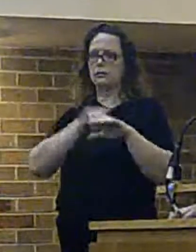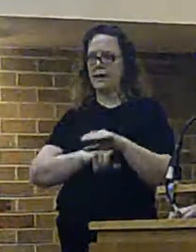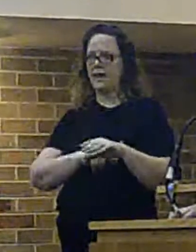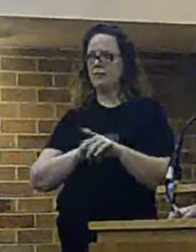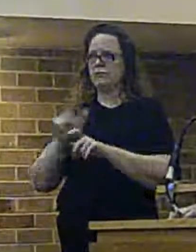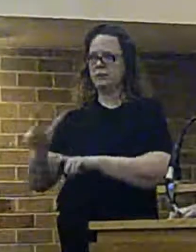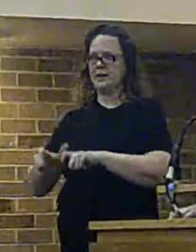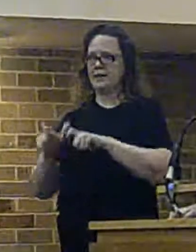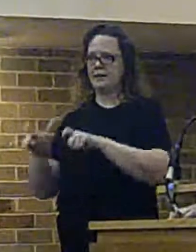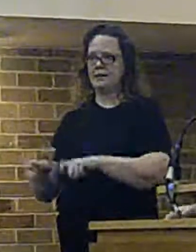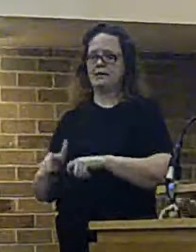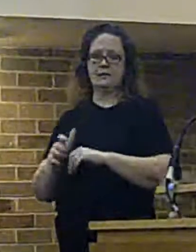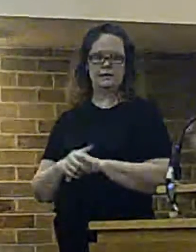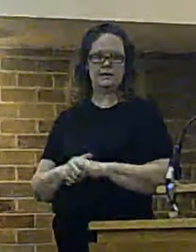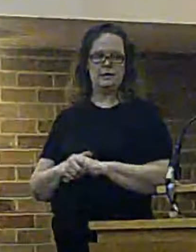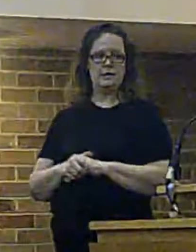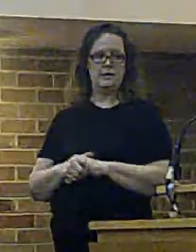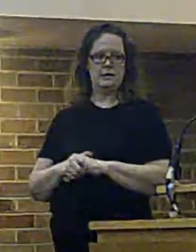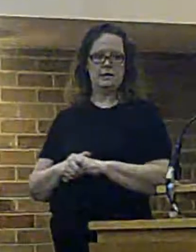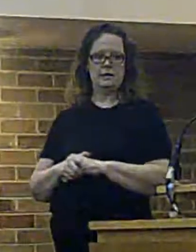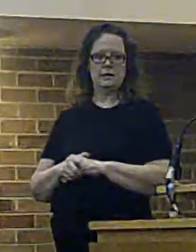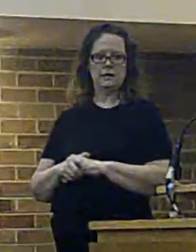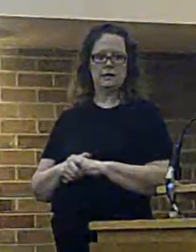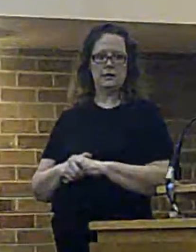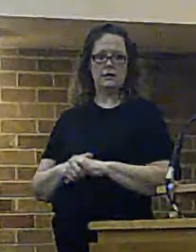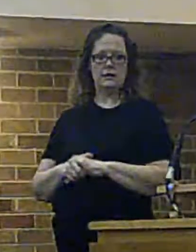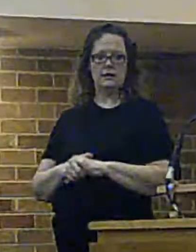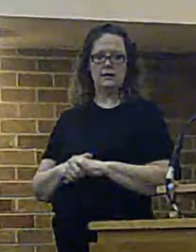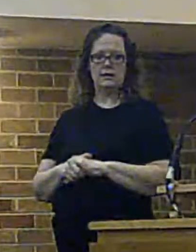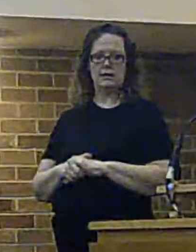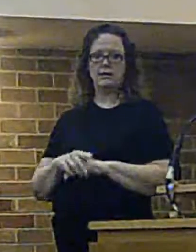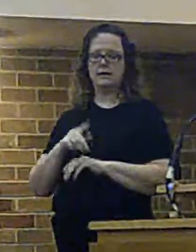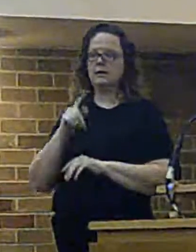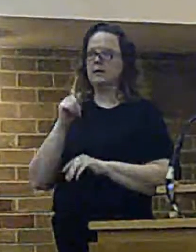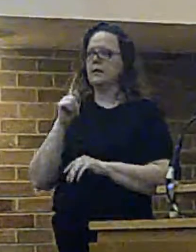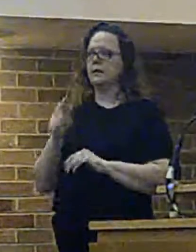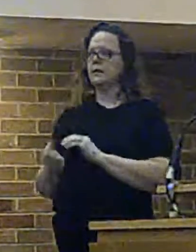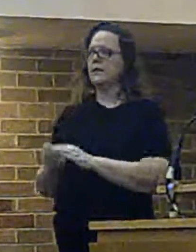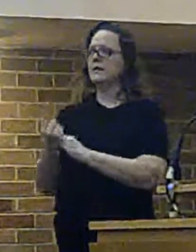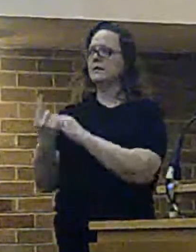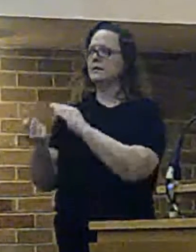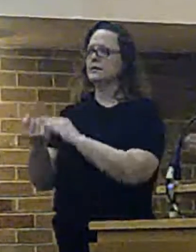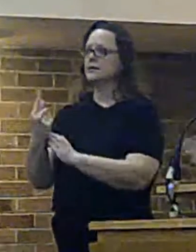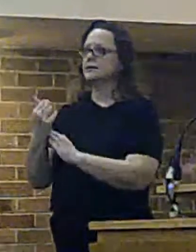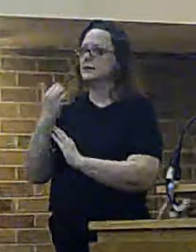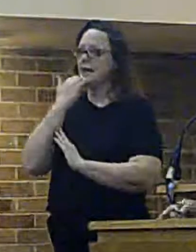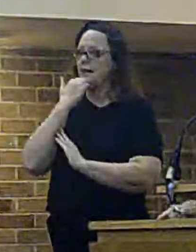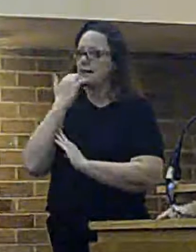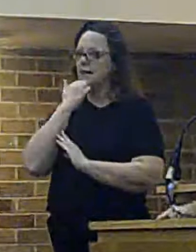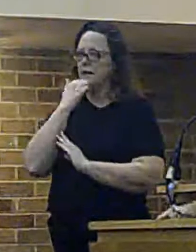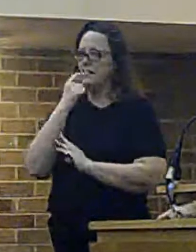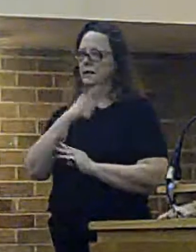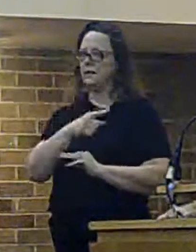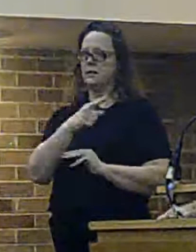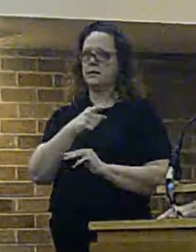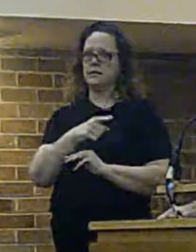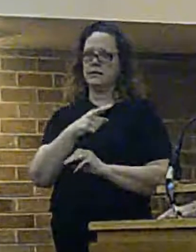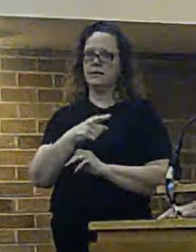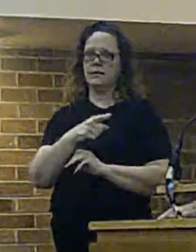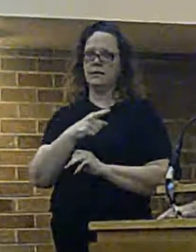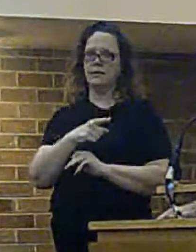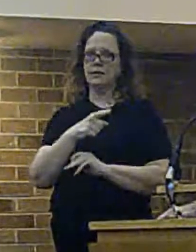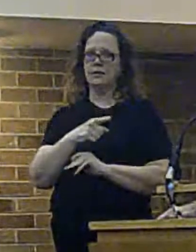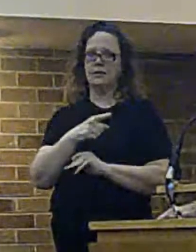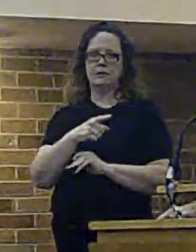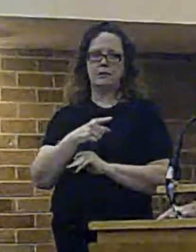In terms of the incident data, and I make the point now, because I appreciate once I start getting into the technicalities, that this can start